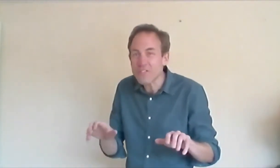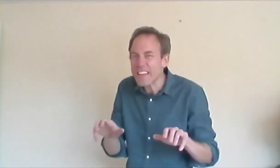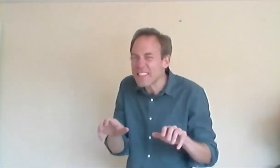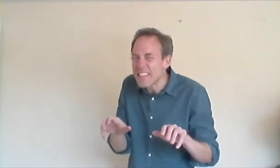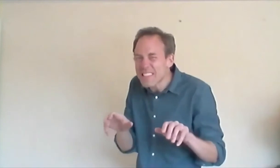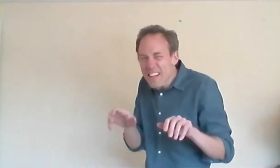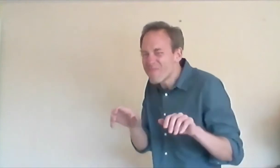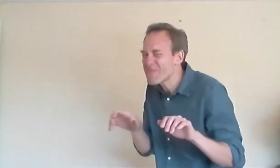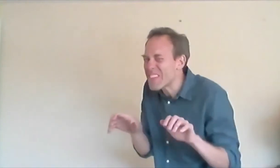faces.